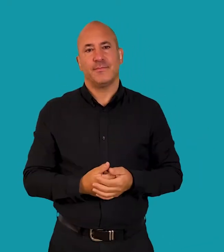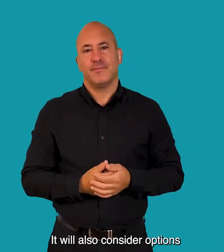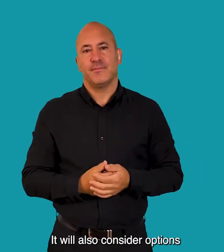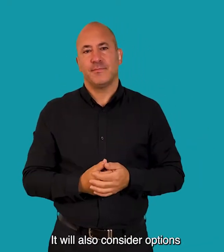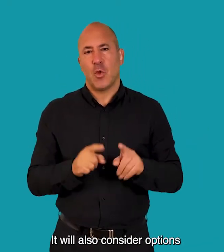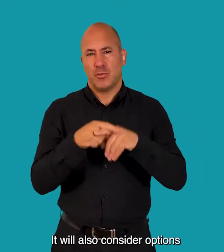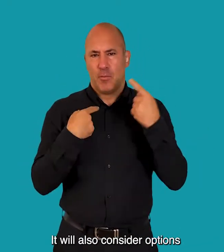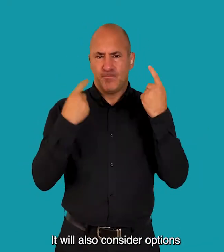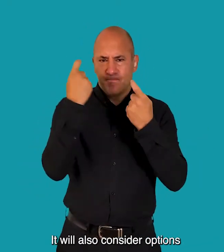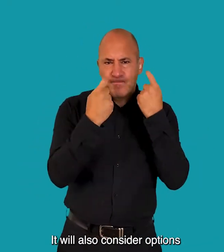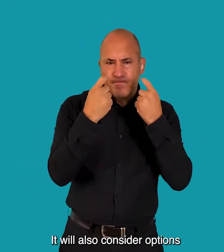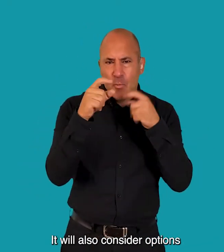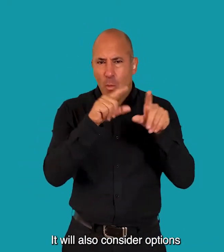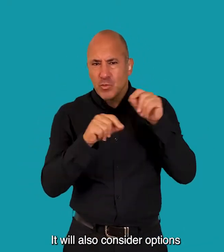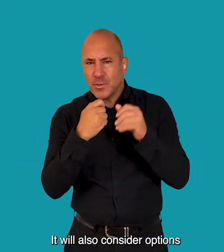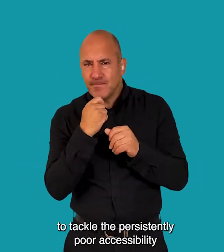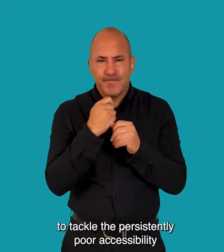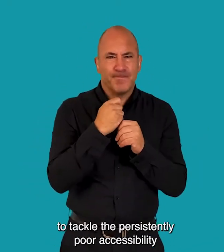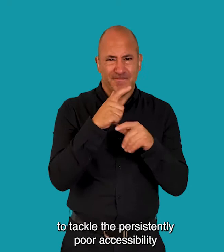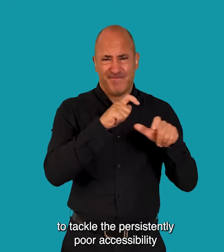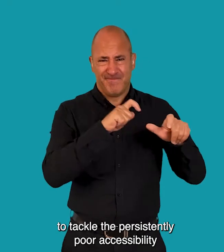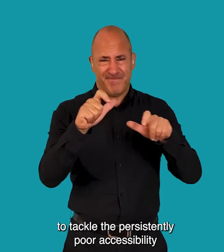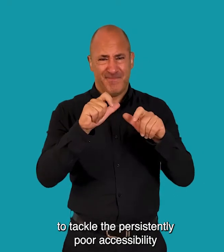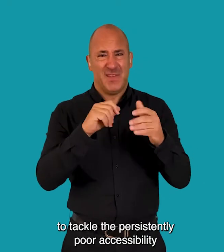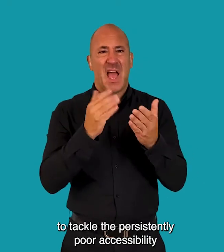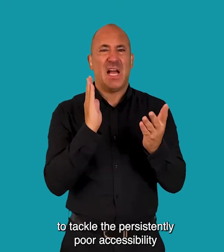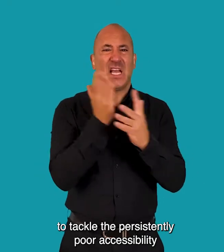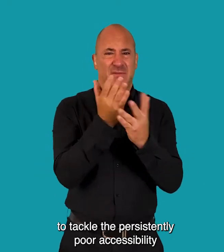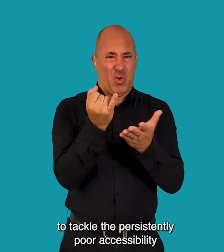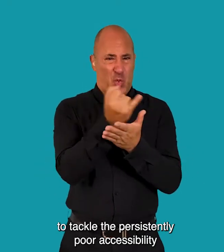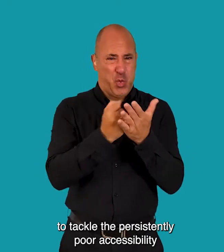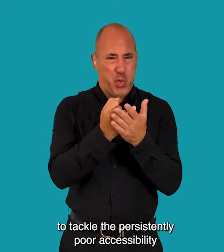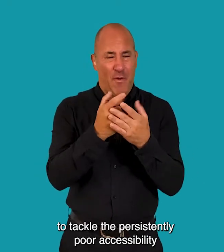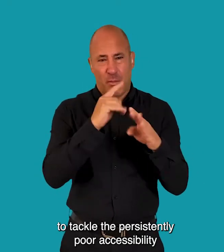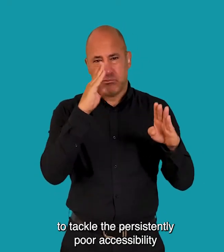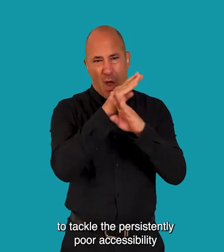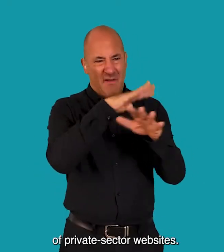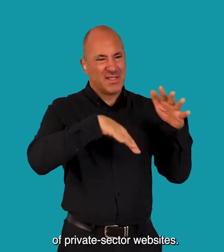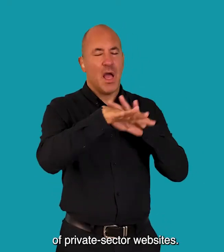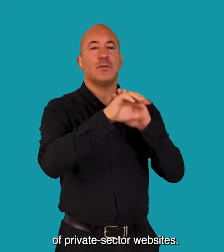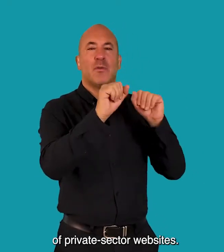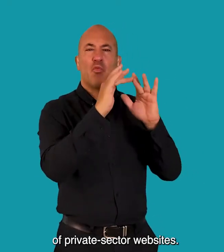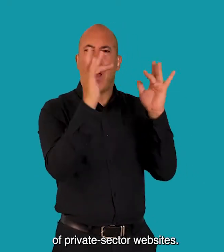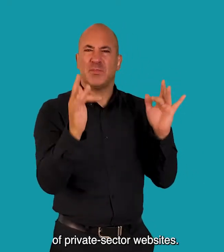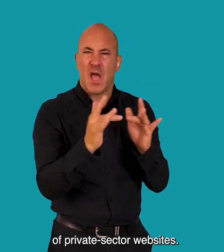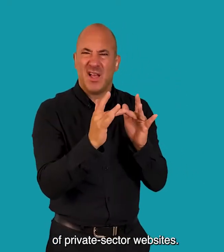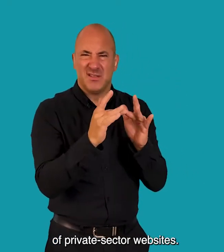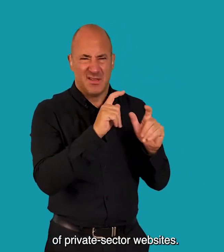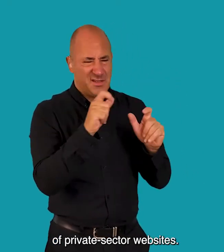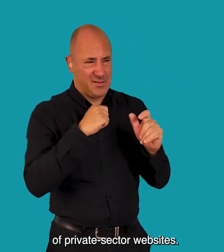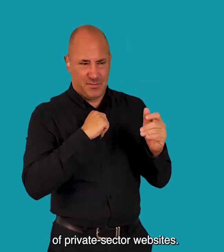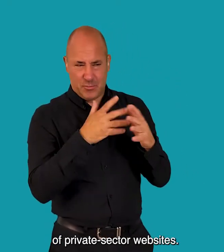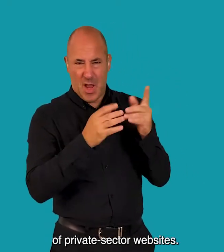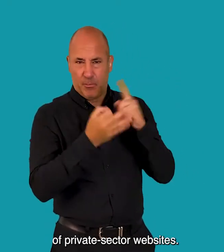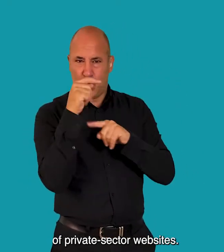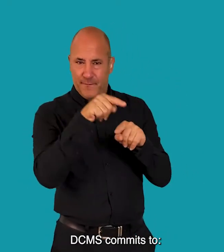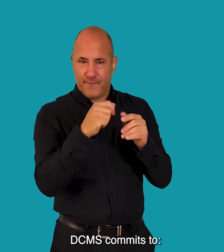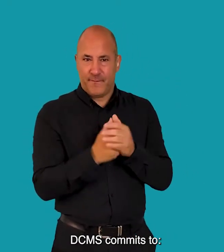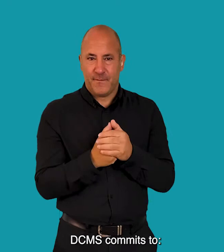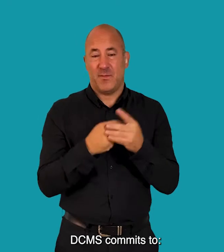It will also consider options to tackle the persistently poor accessibility of private sector websites